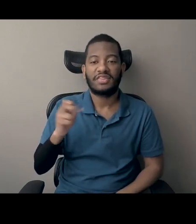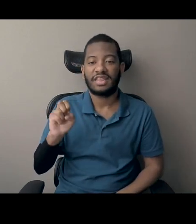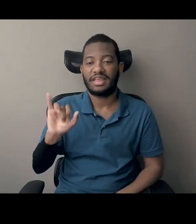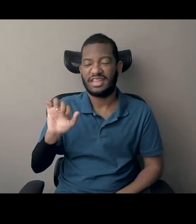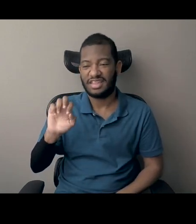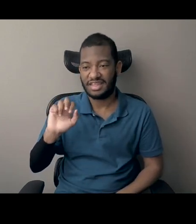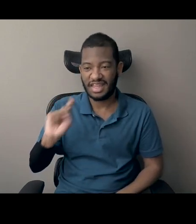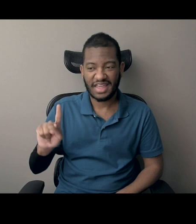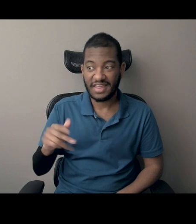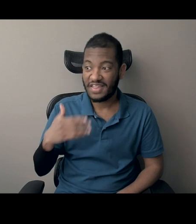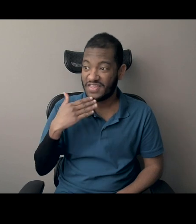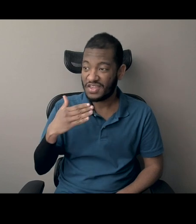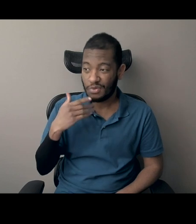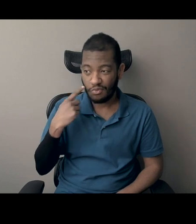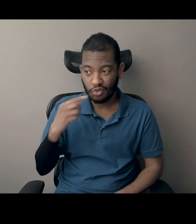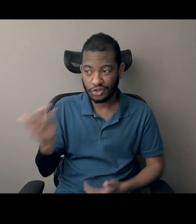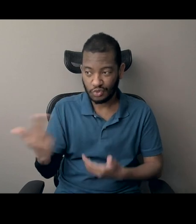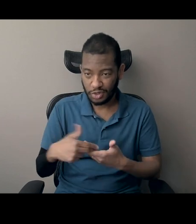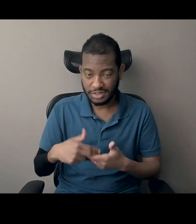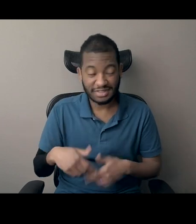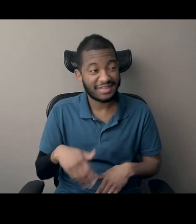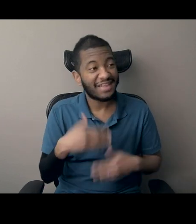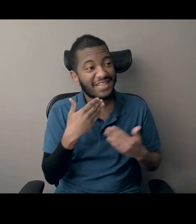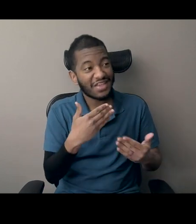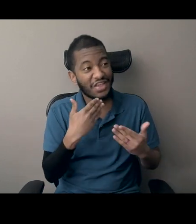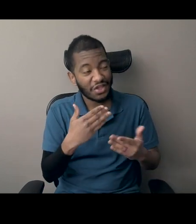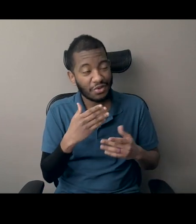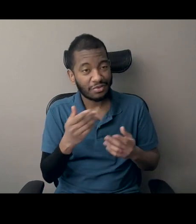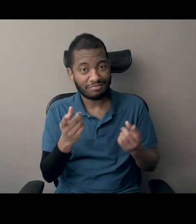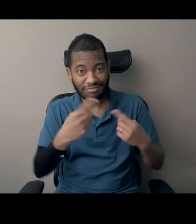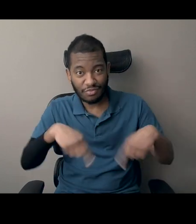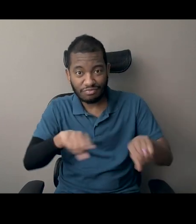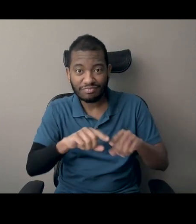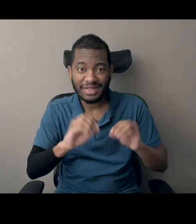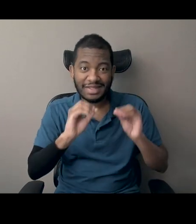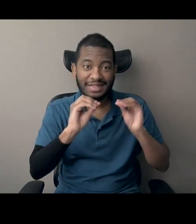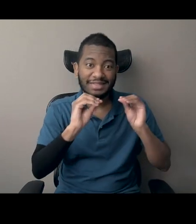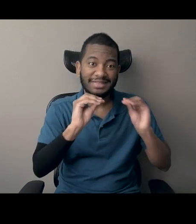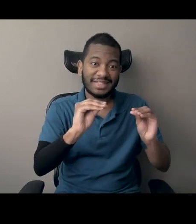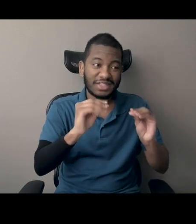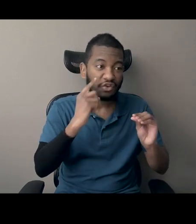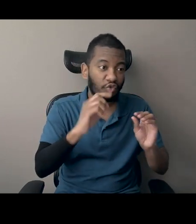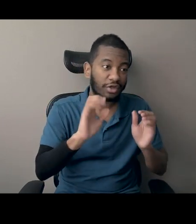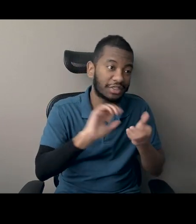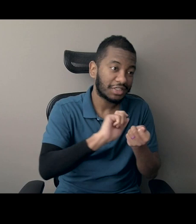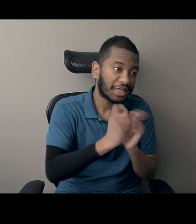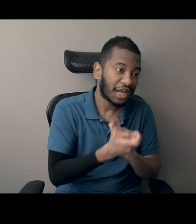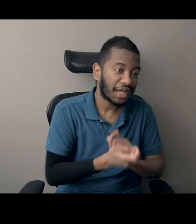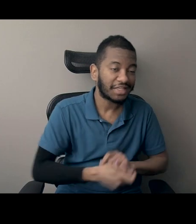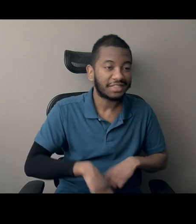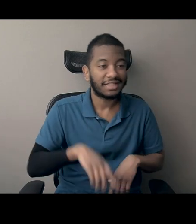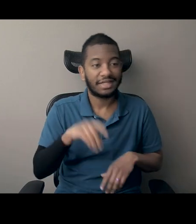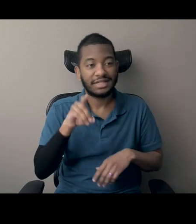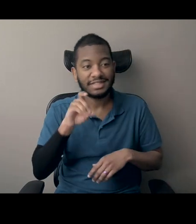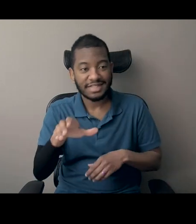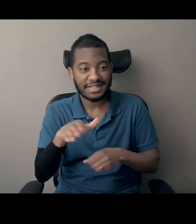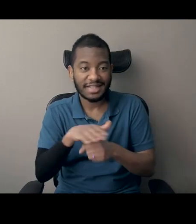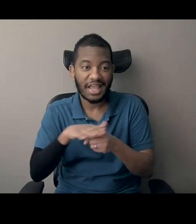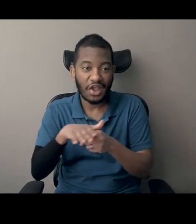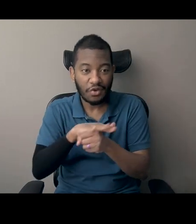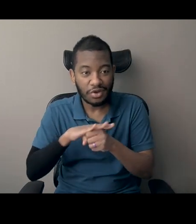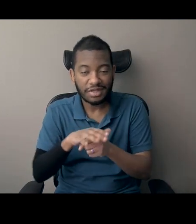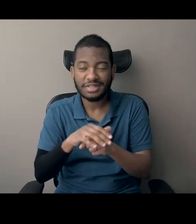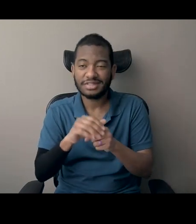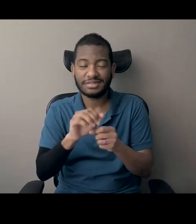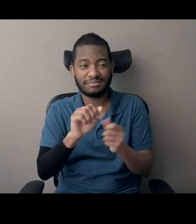Mimi, thanks for having me. Everybody's in it, Teaching for Change, DC, all of you guys, thanks for having me. Absolutely.